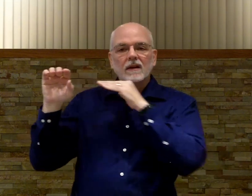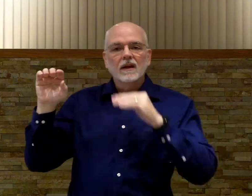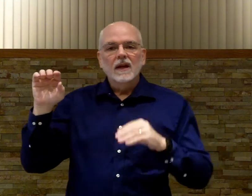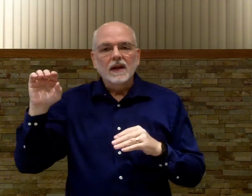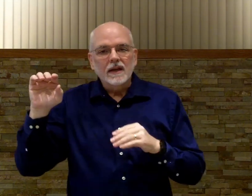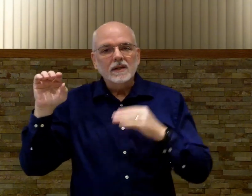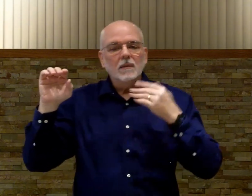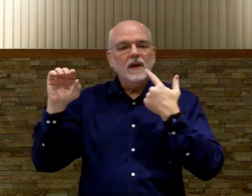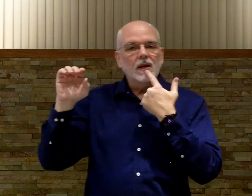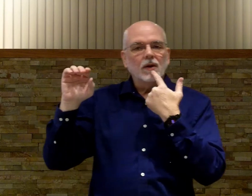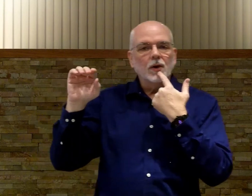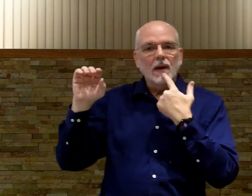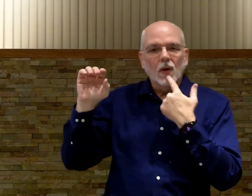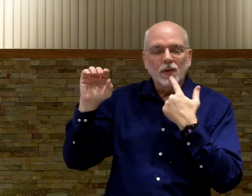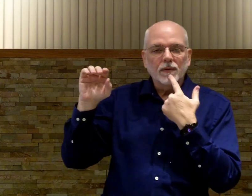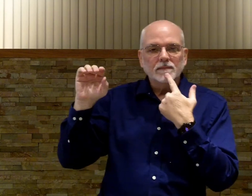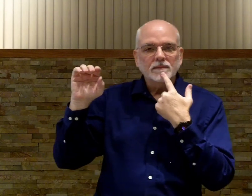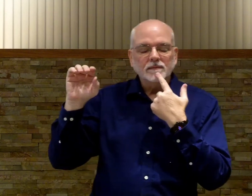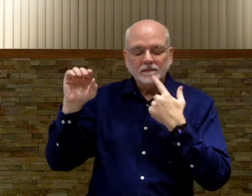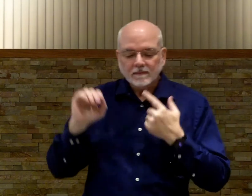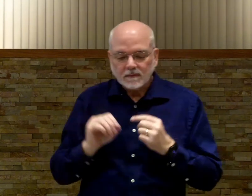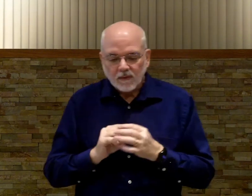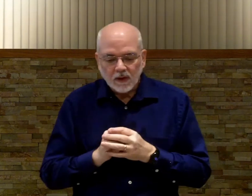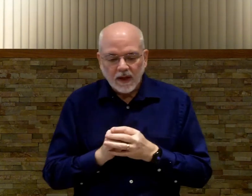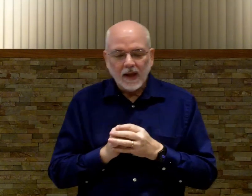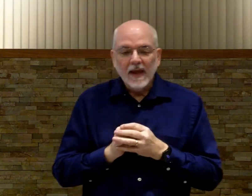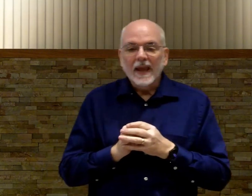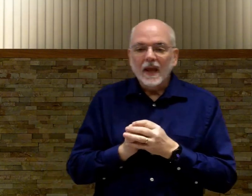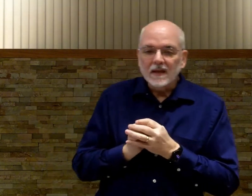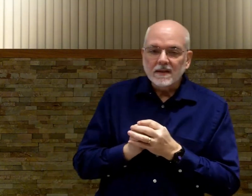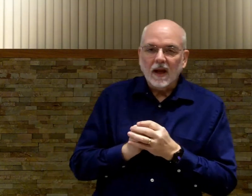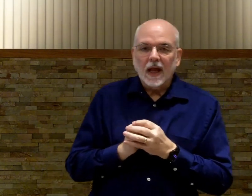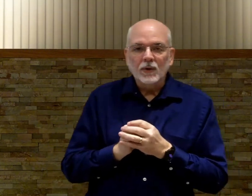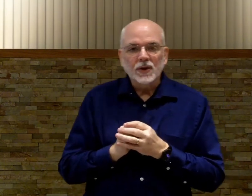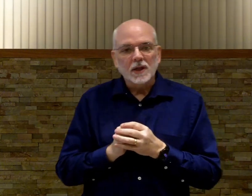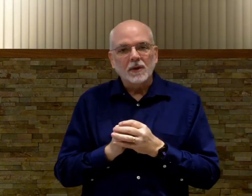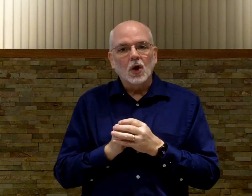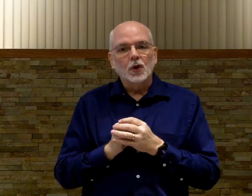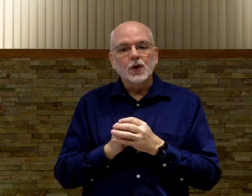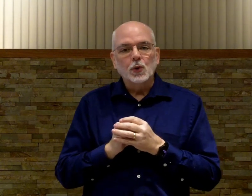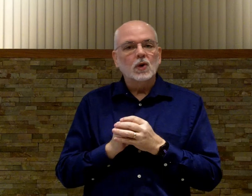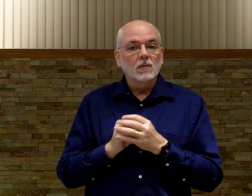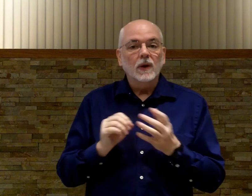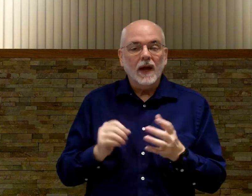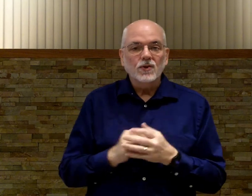needs to be near your mouth. Okay? In sign language, there's something called total communication,